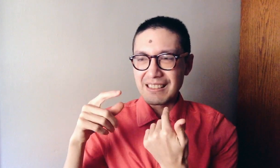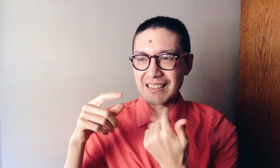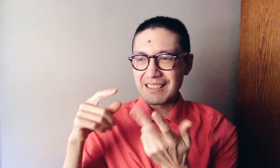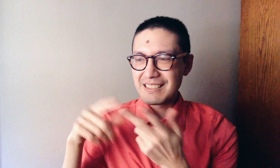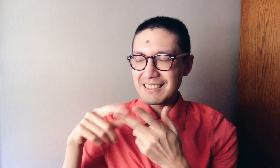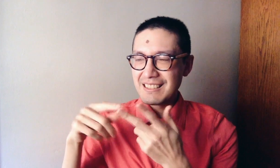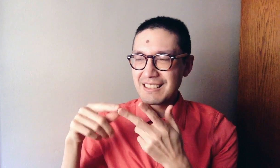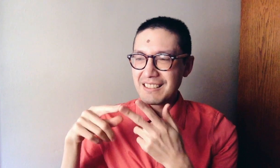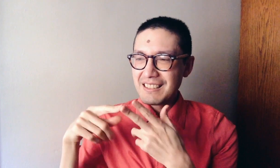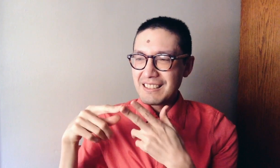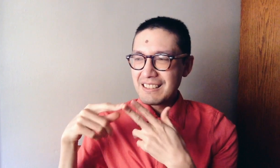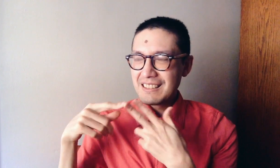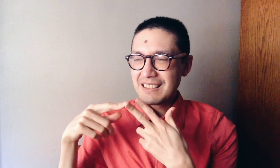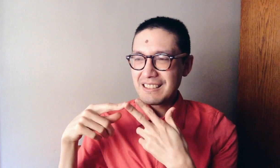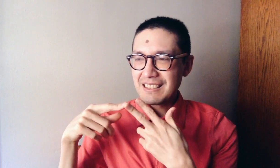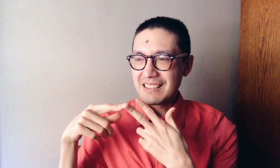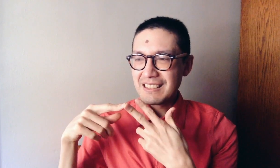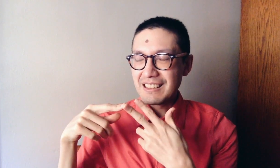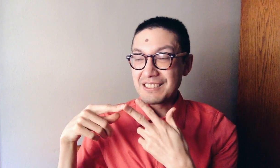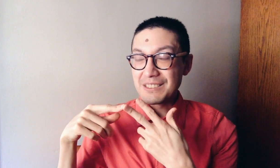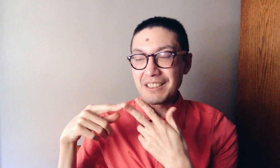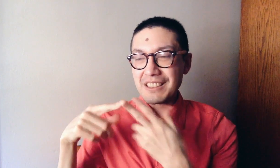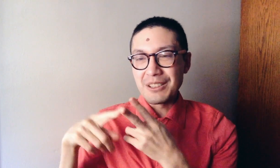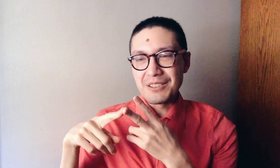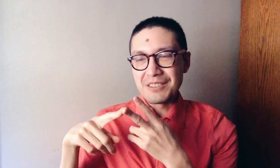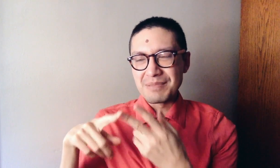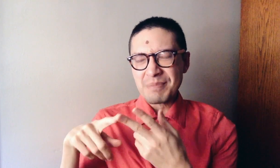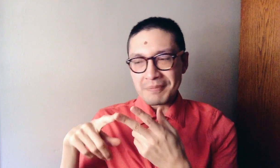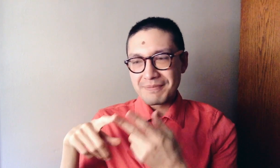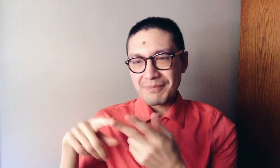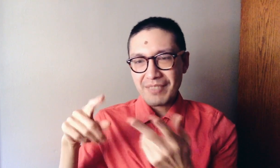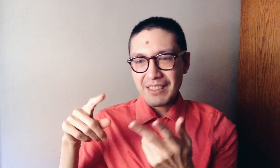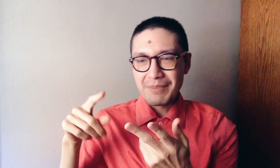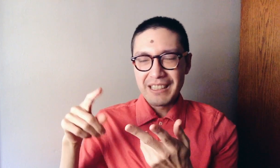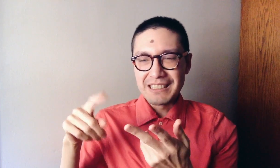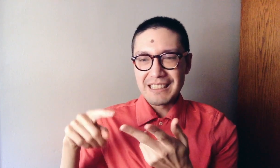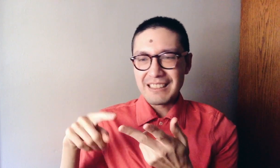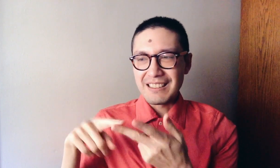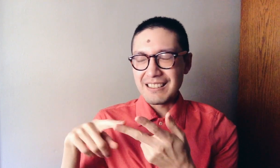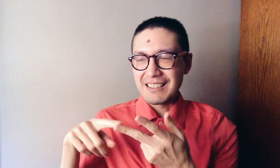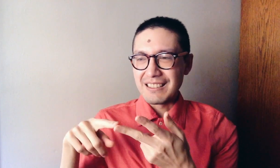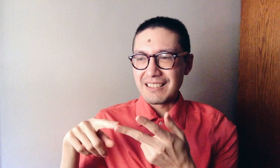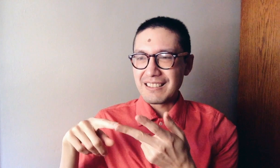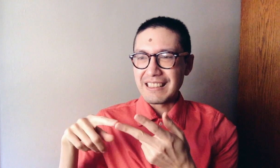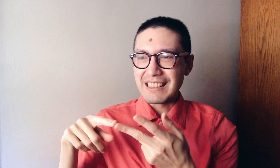And, uh, I also want to do a project on, like,